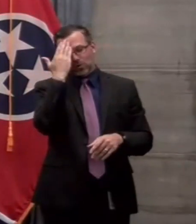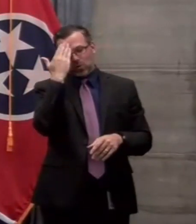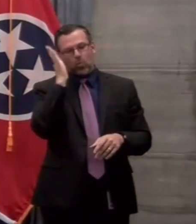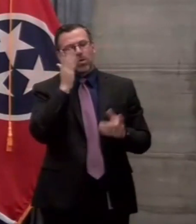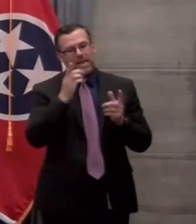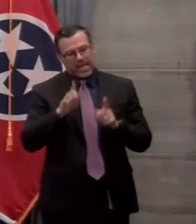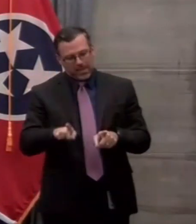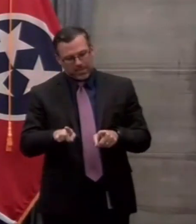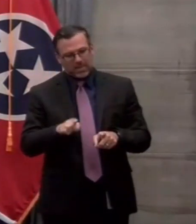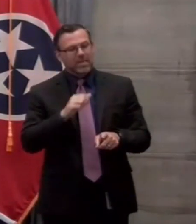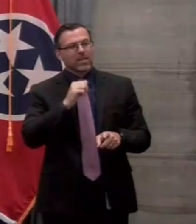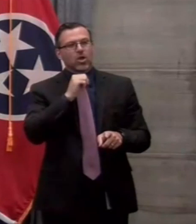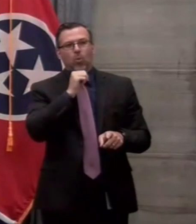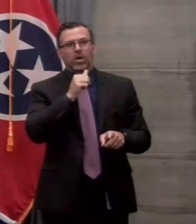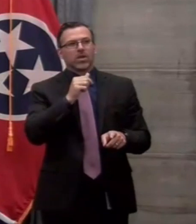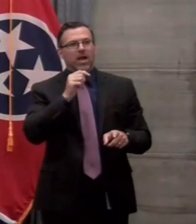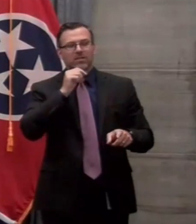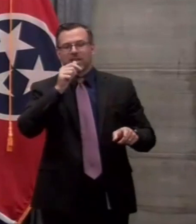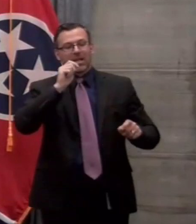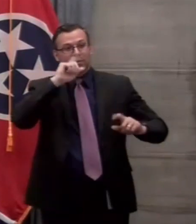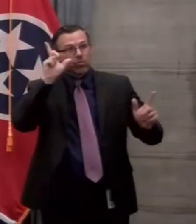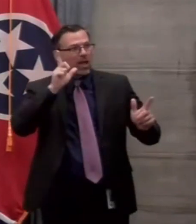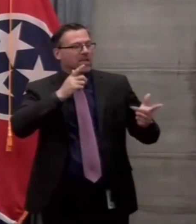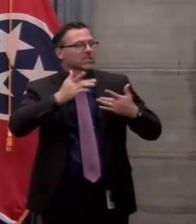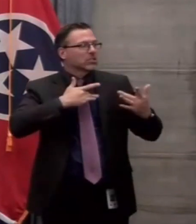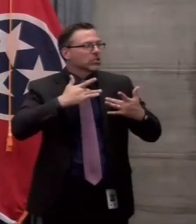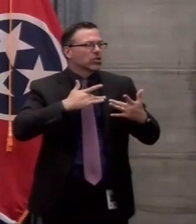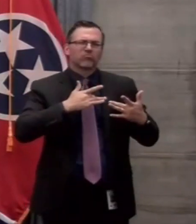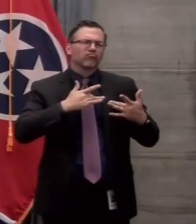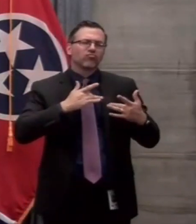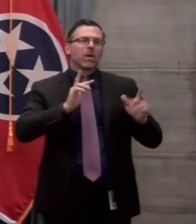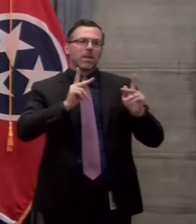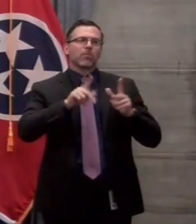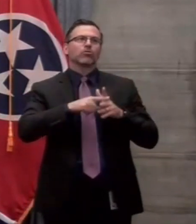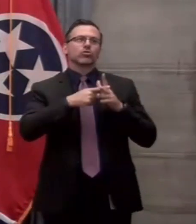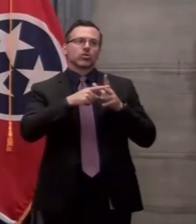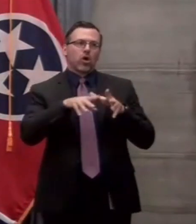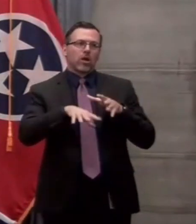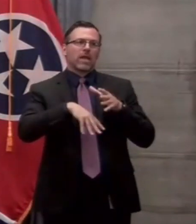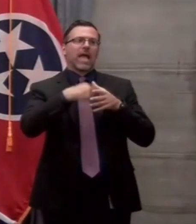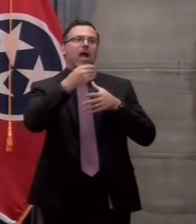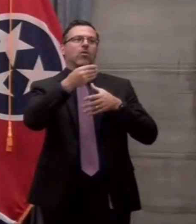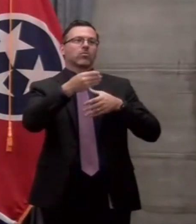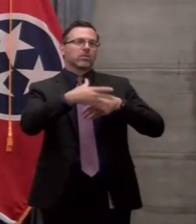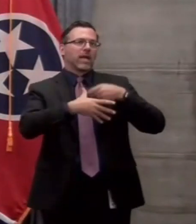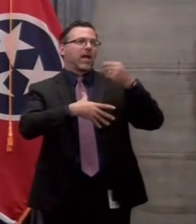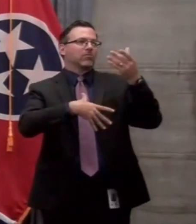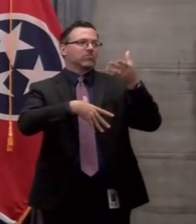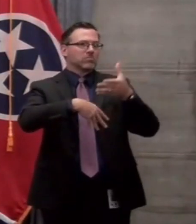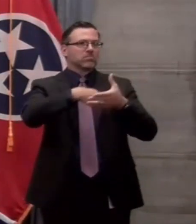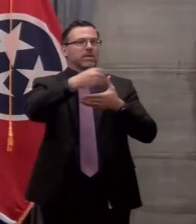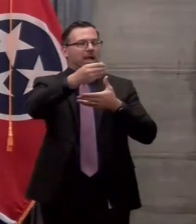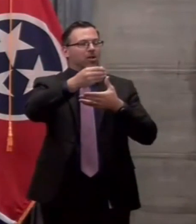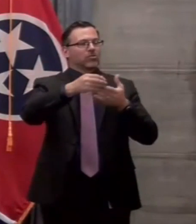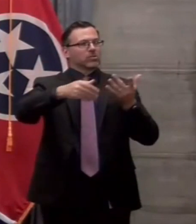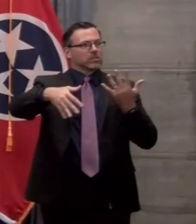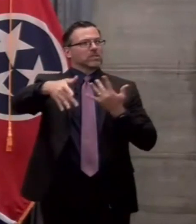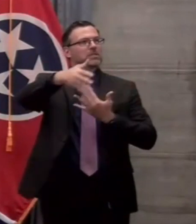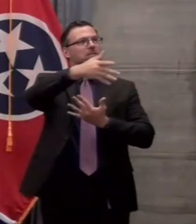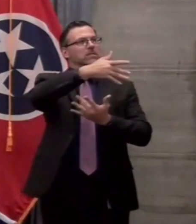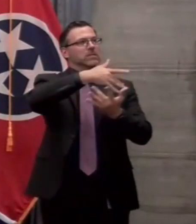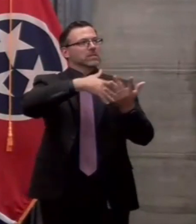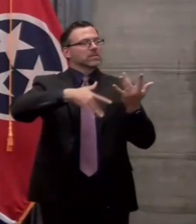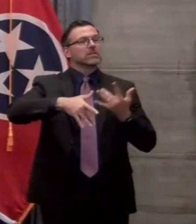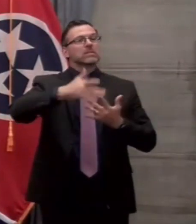it, because as people move about and have more contact with one another, the opportunity for disease spread does go up.